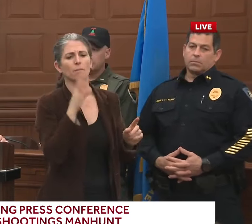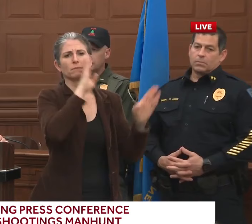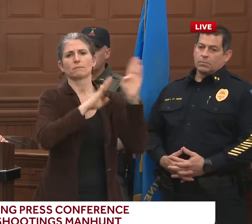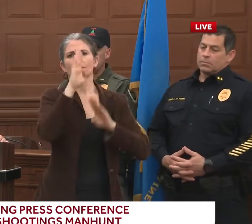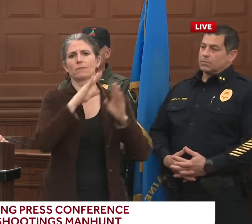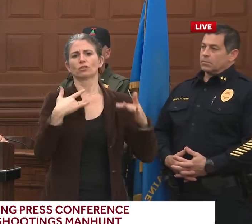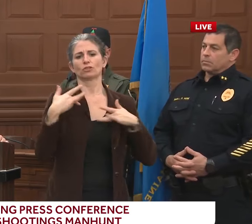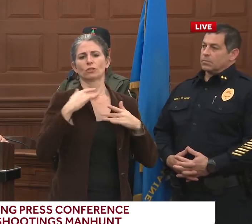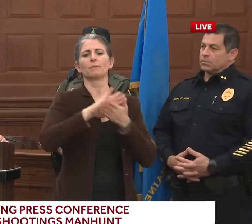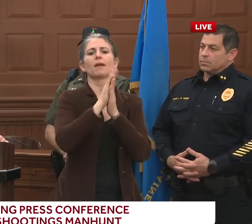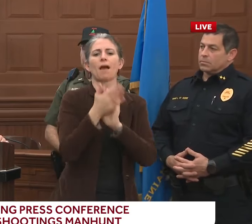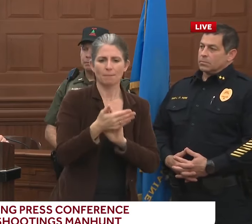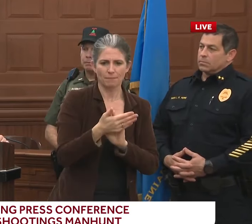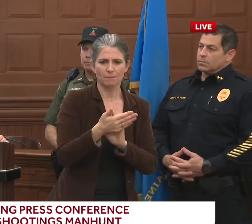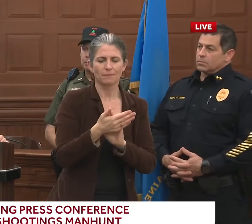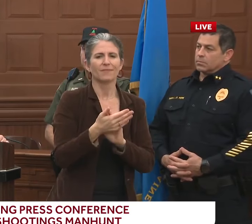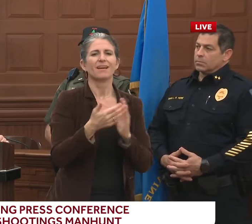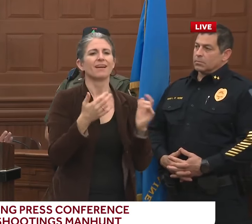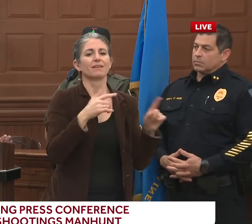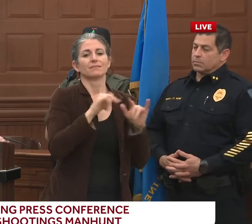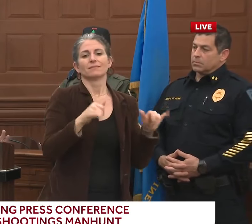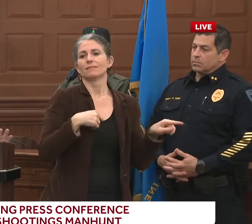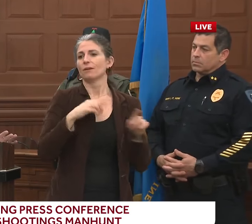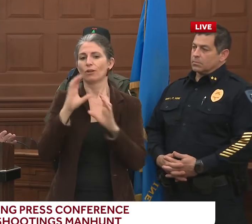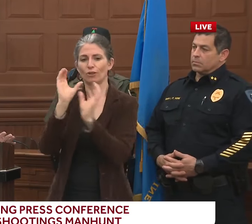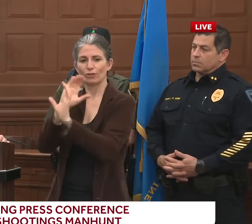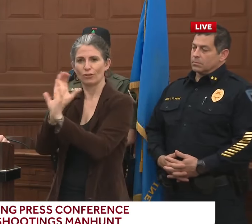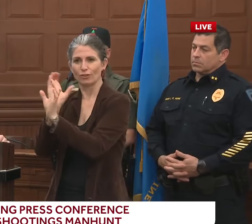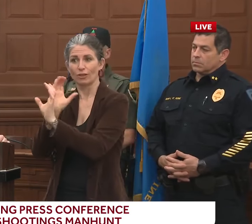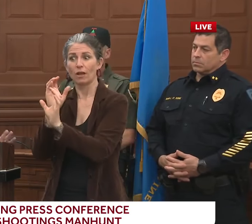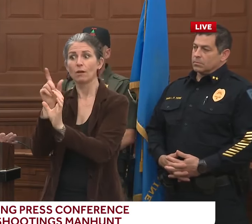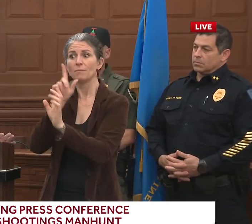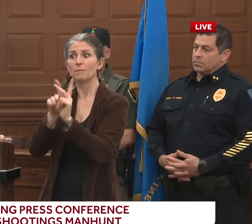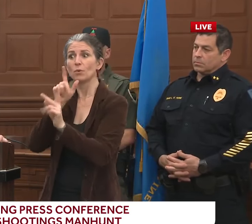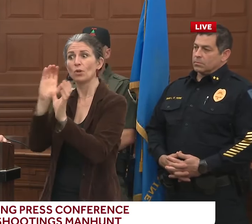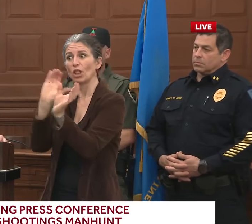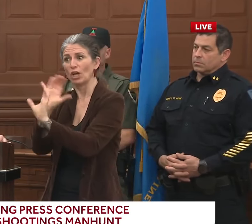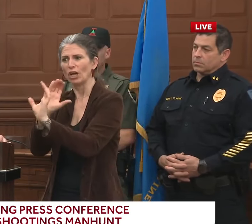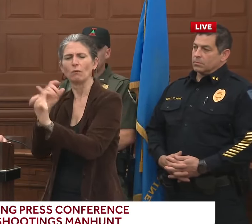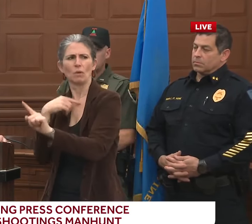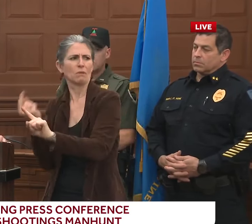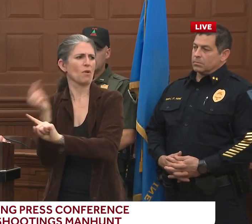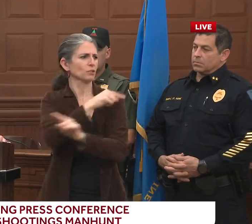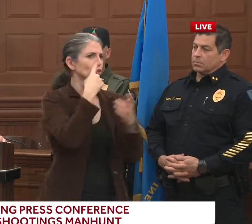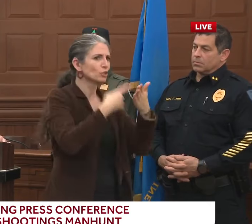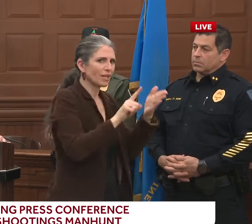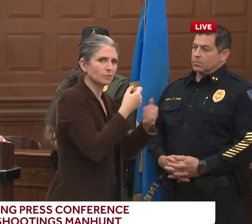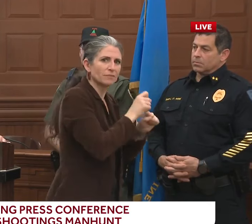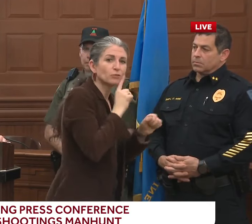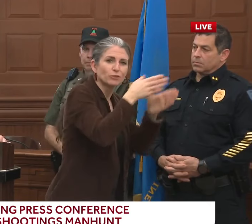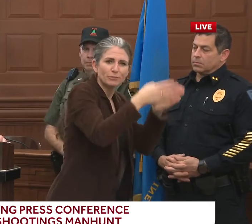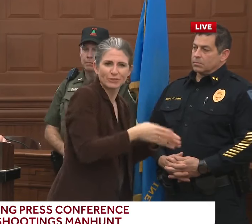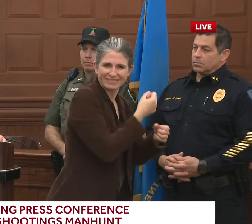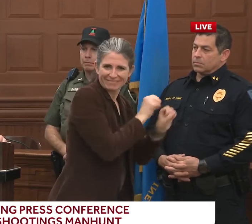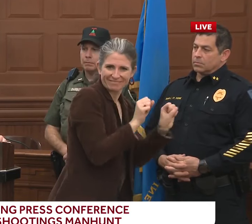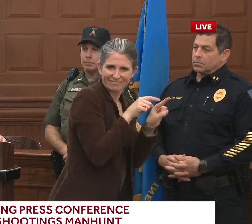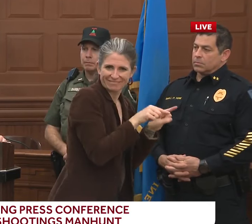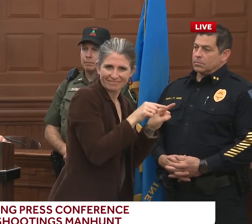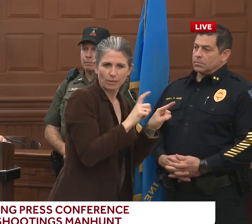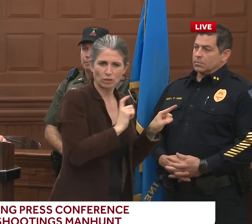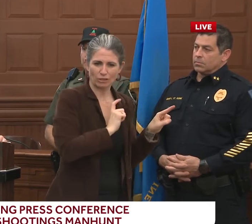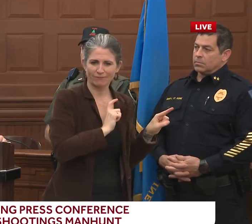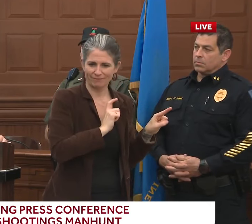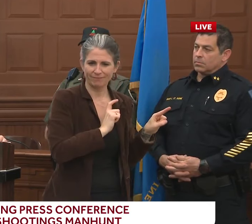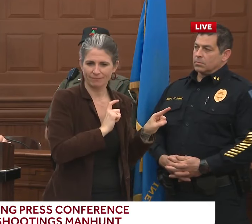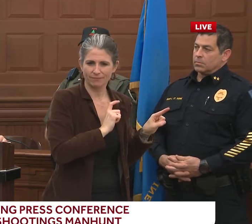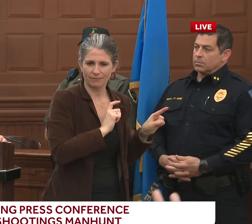So officers did respond, made sure that he was safe, the scene was safe, and they moved on. So there was no direct connection to the